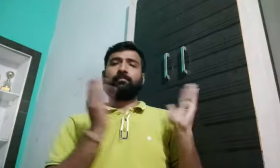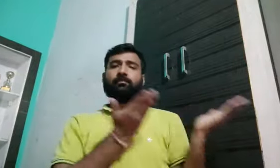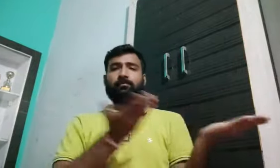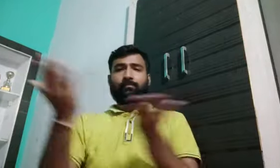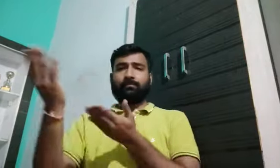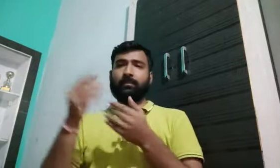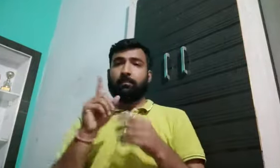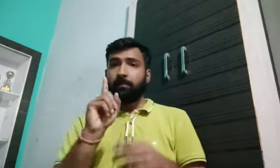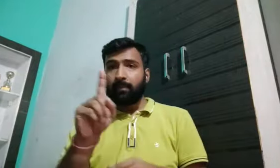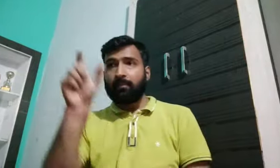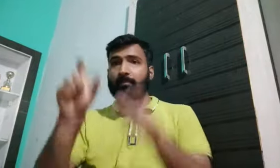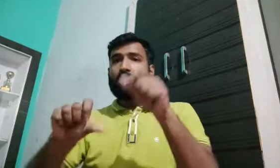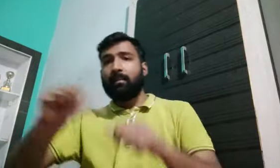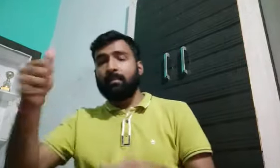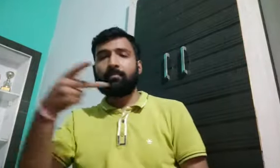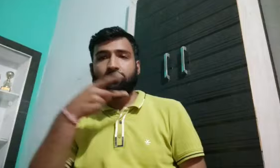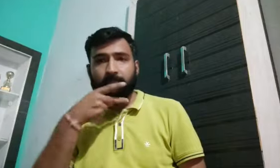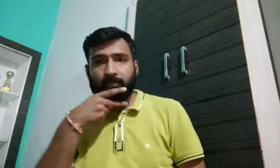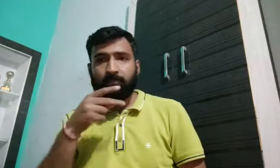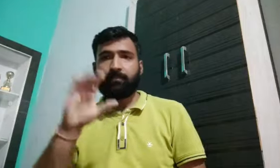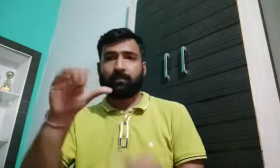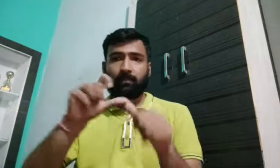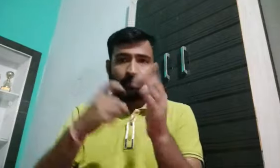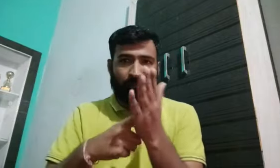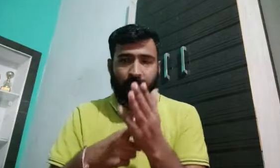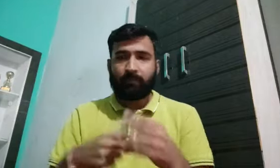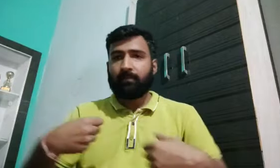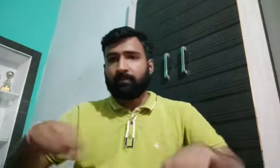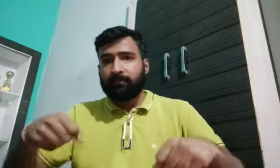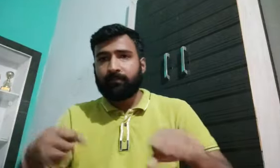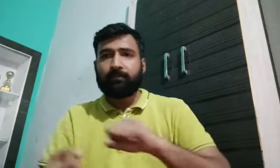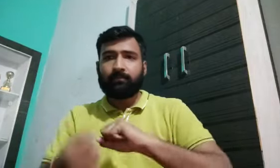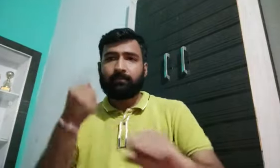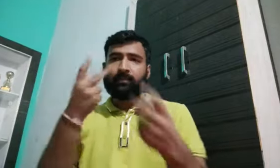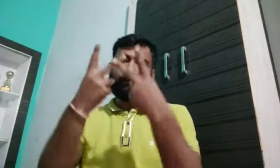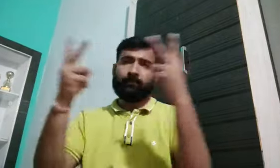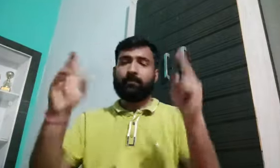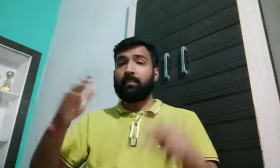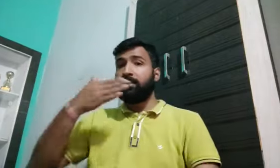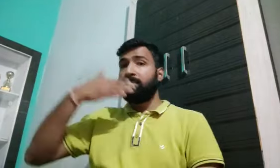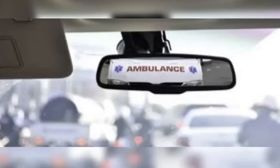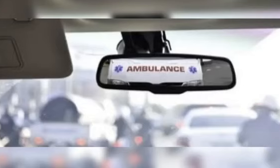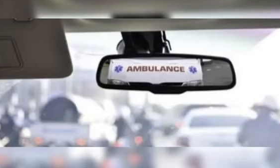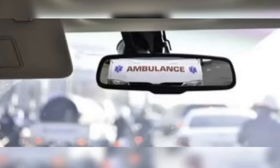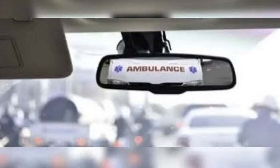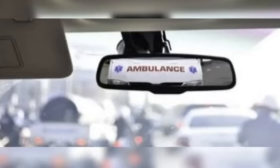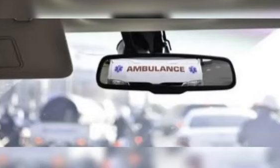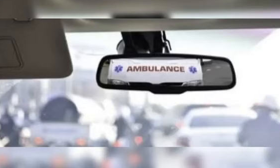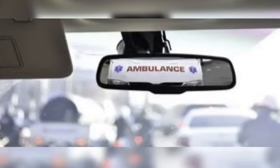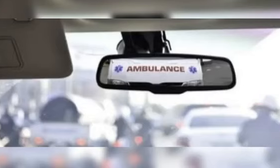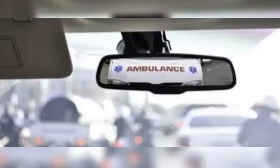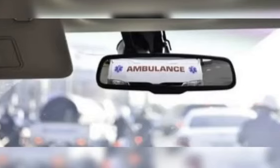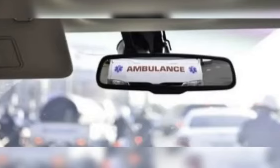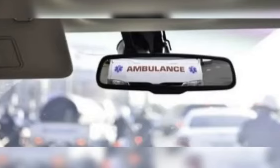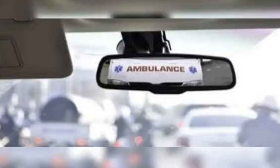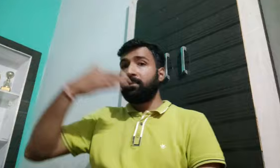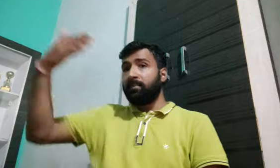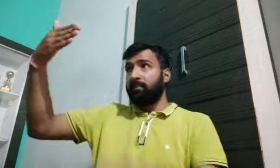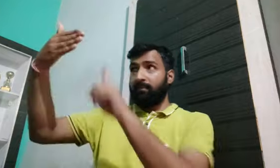You're good guy! I'm so you. That's a good Who did recommend? Yeah! What's